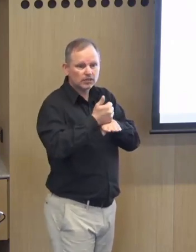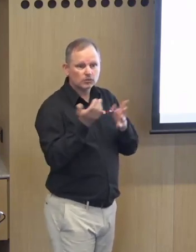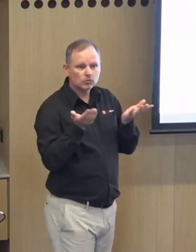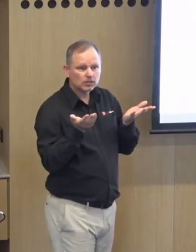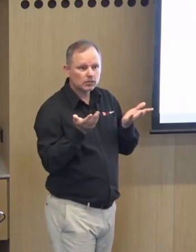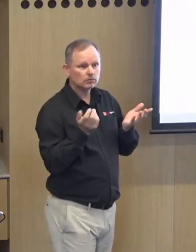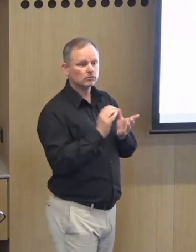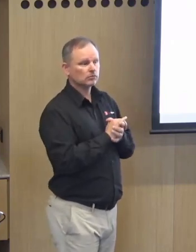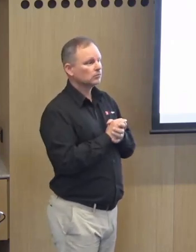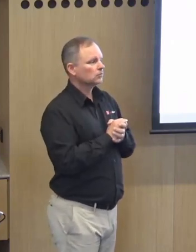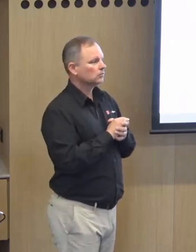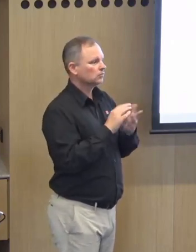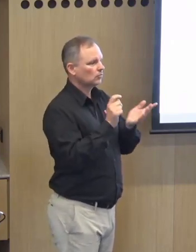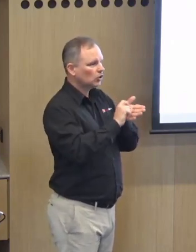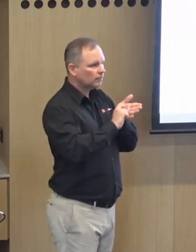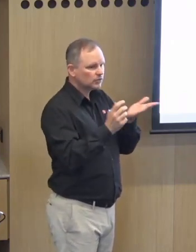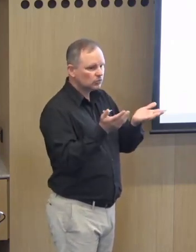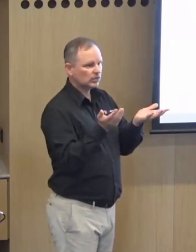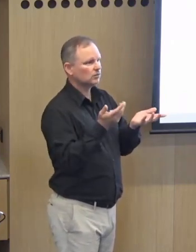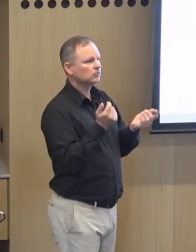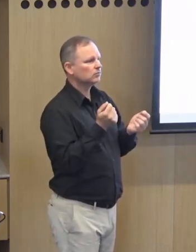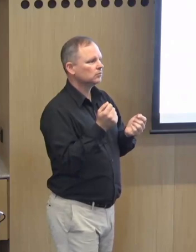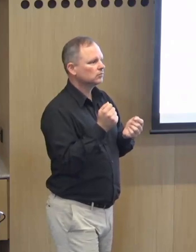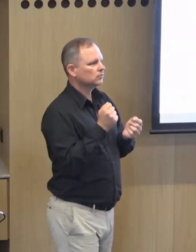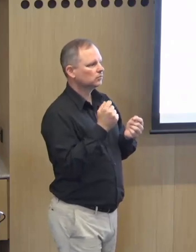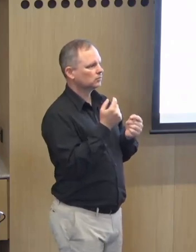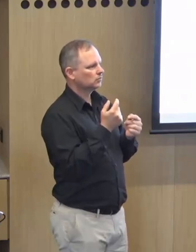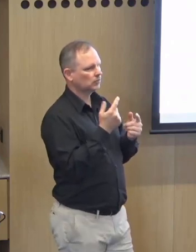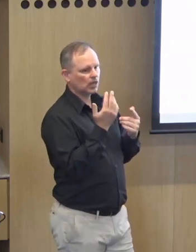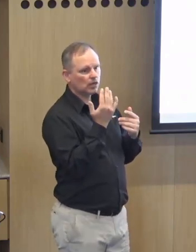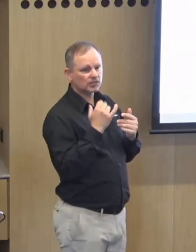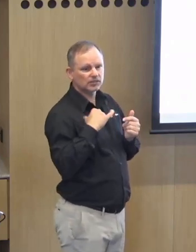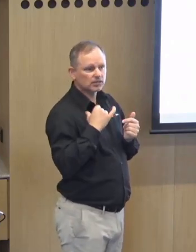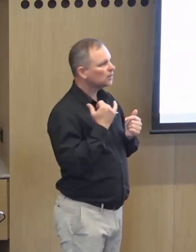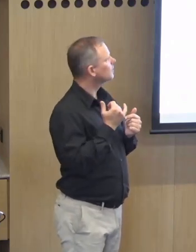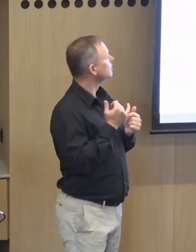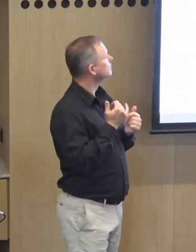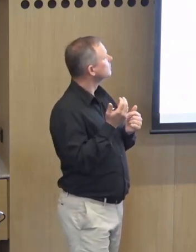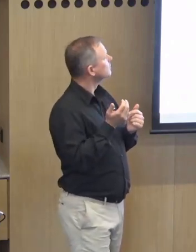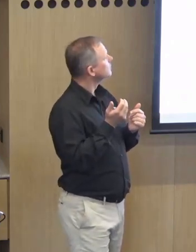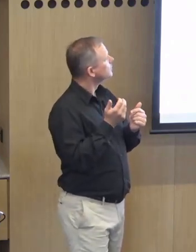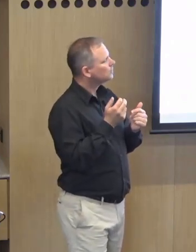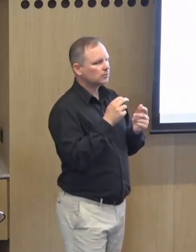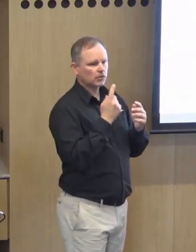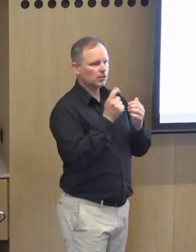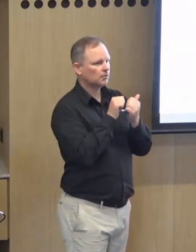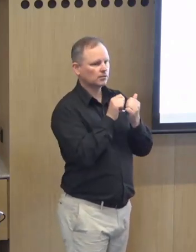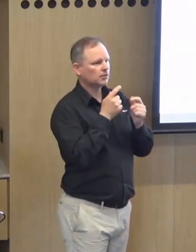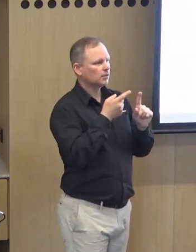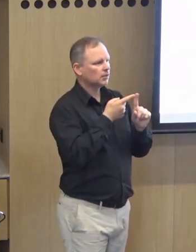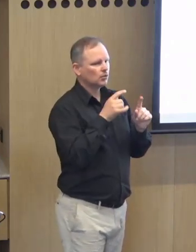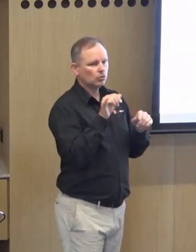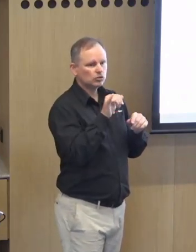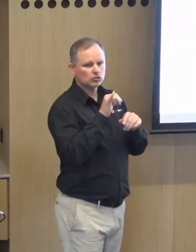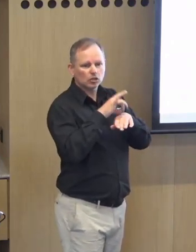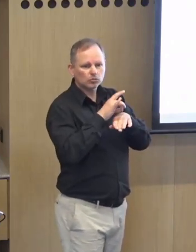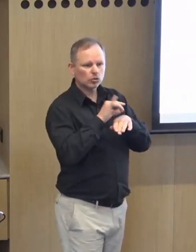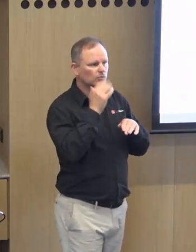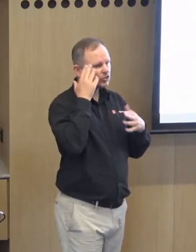what we need to do to implement we need a space or a location we need to have some staff we need to